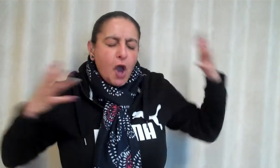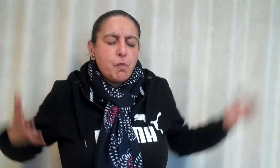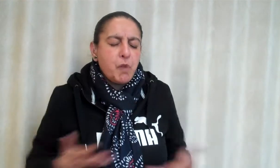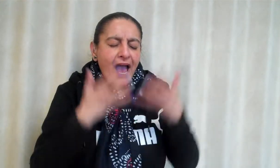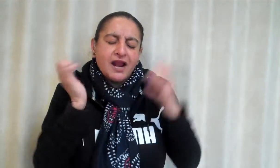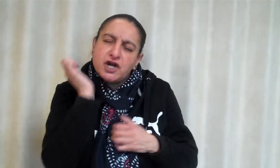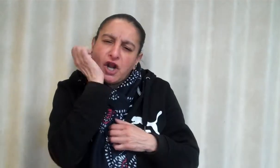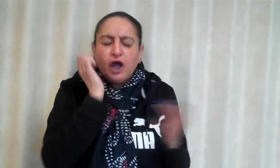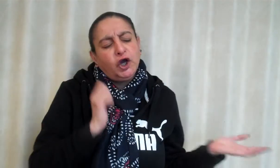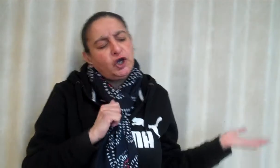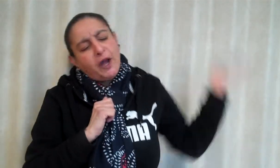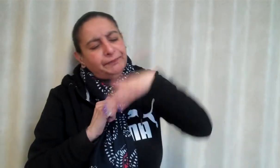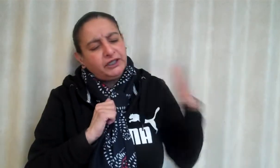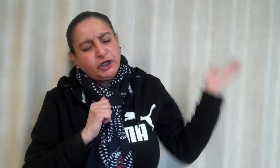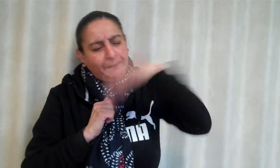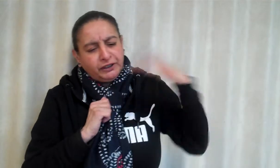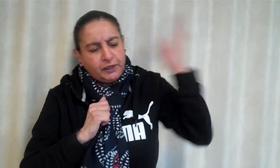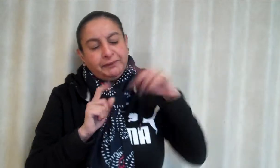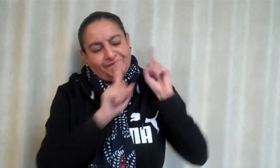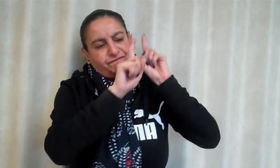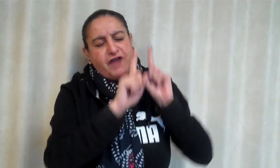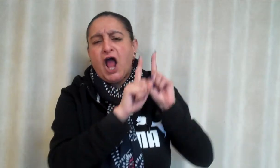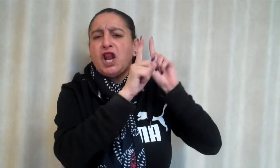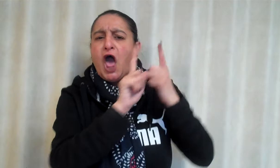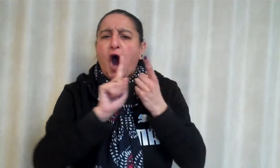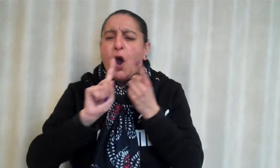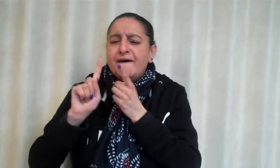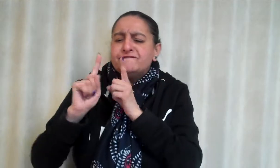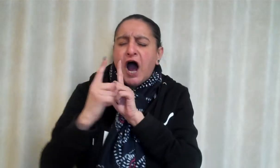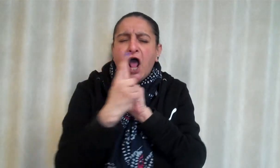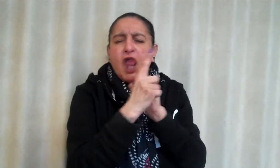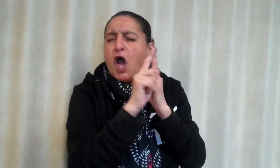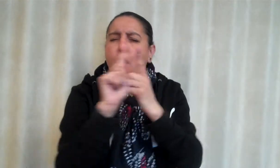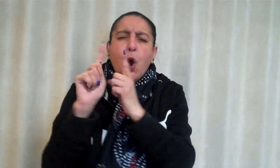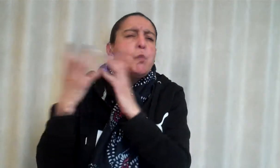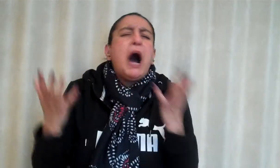I know where the nuts are. Come on, follow me and I'll show you.